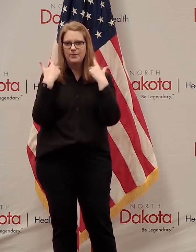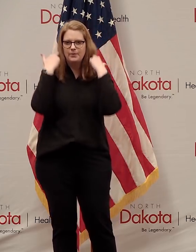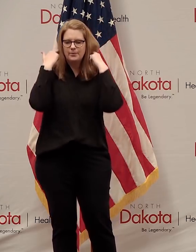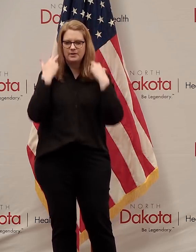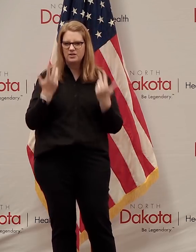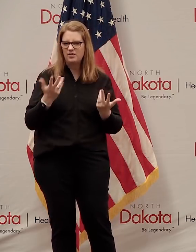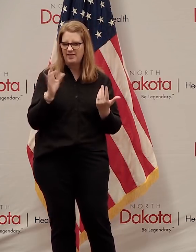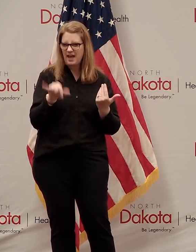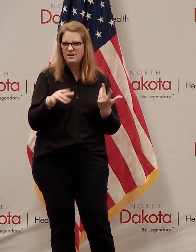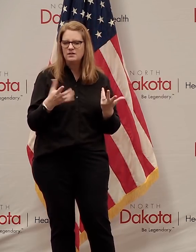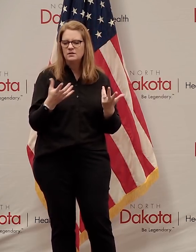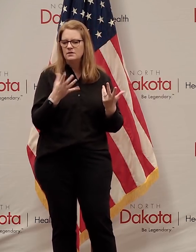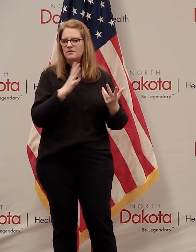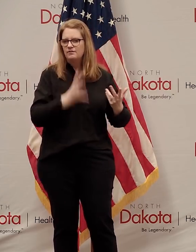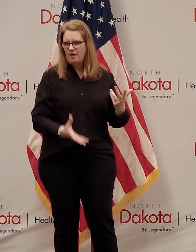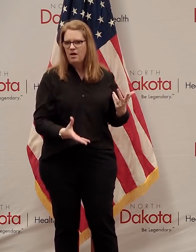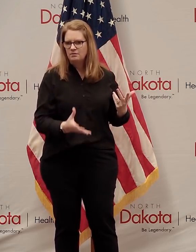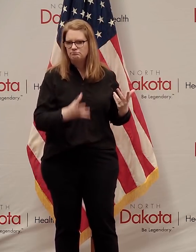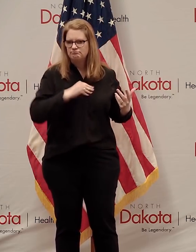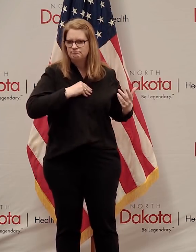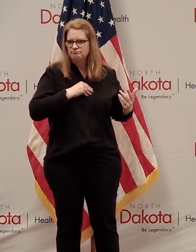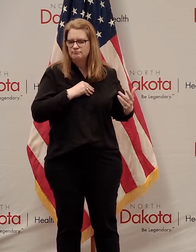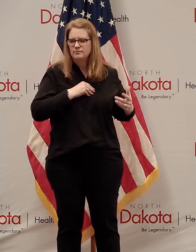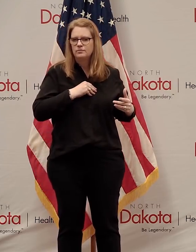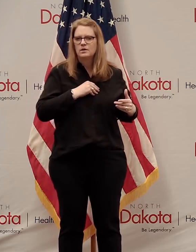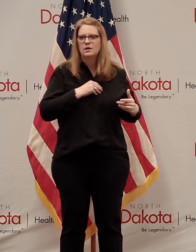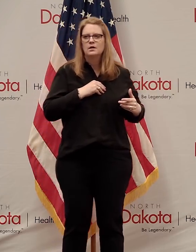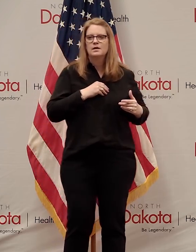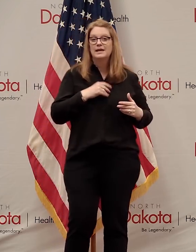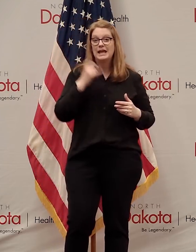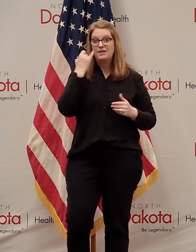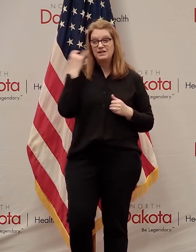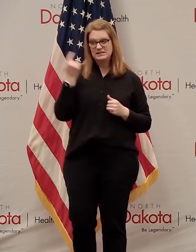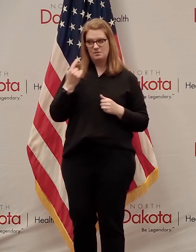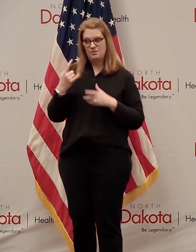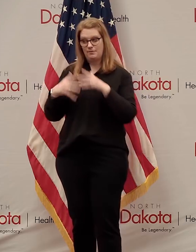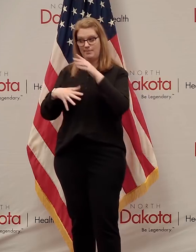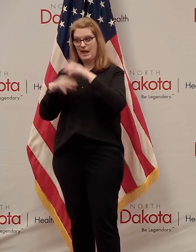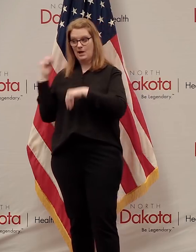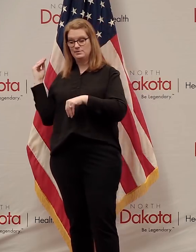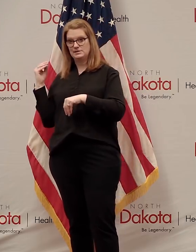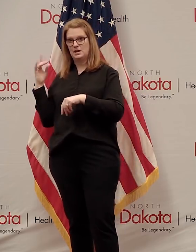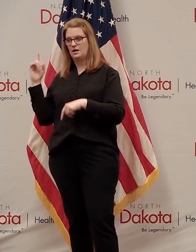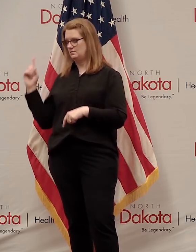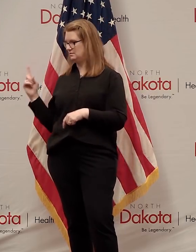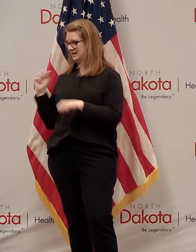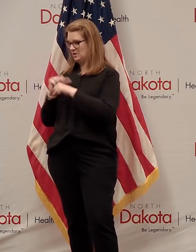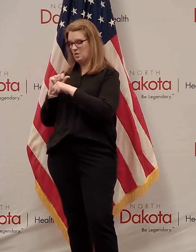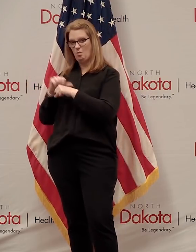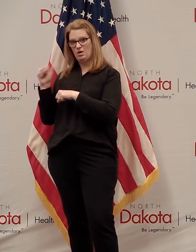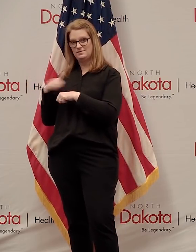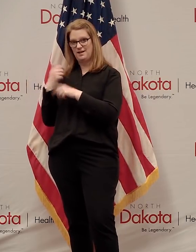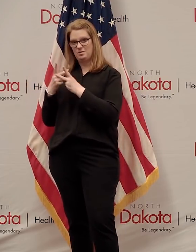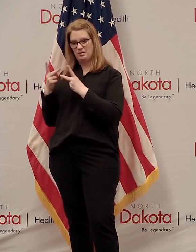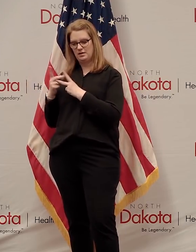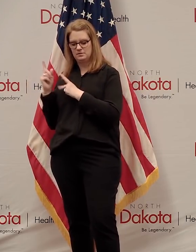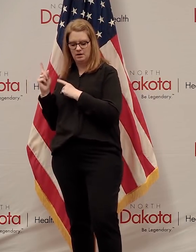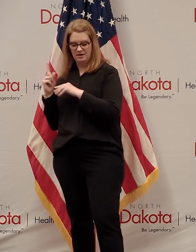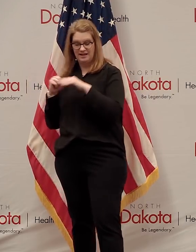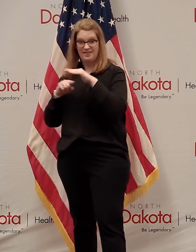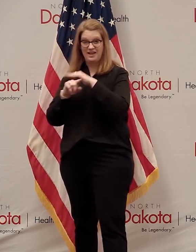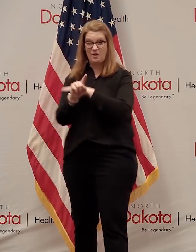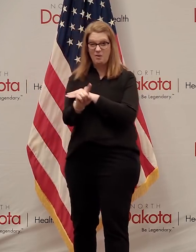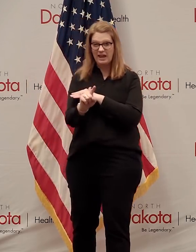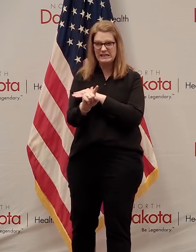that makes a lot of sense. If it's a, you know, contract outside person that's coming into a facility from outside, you know,